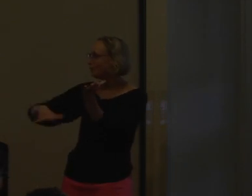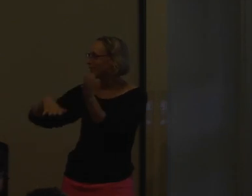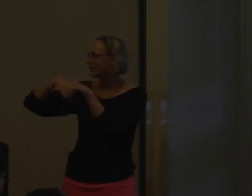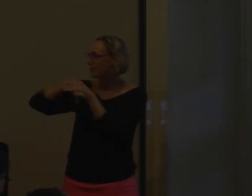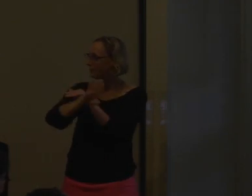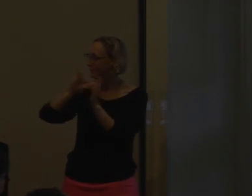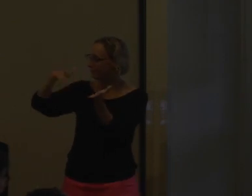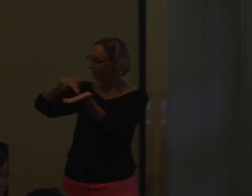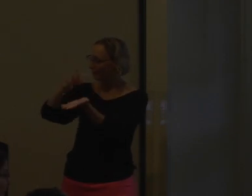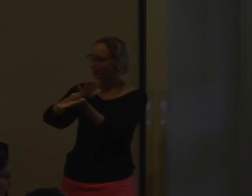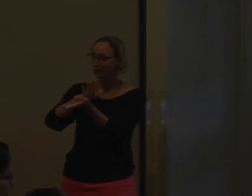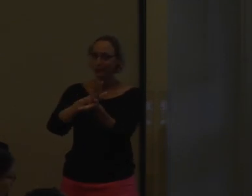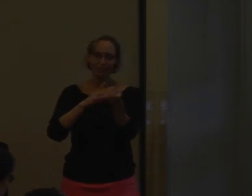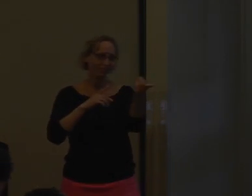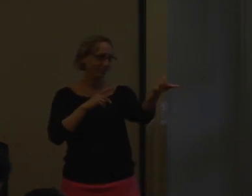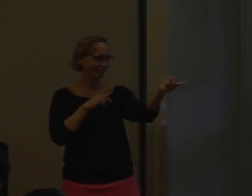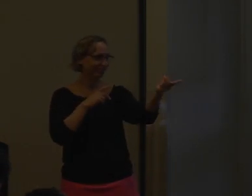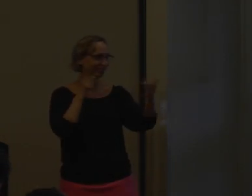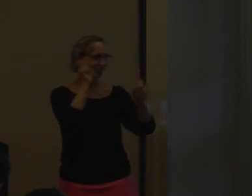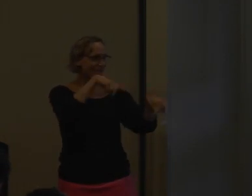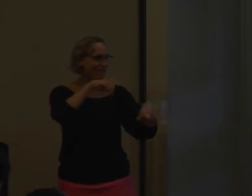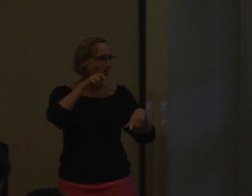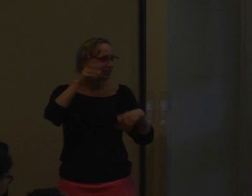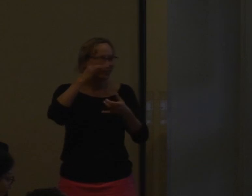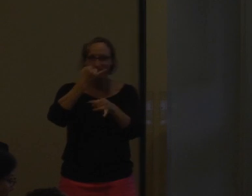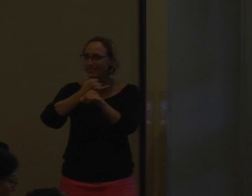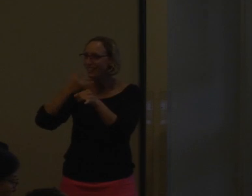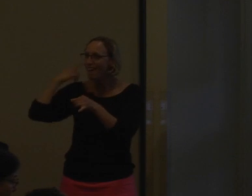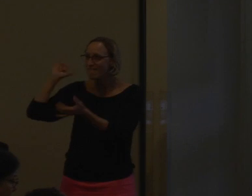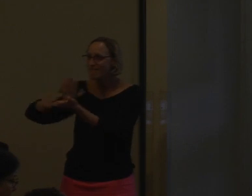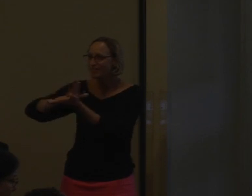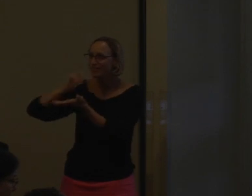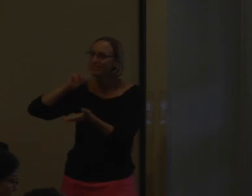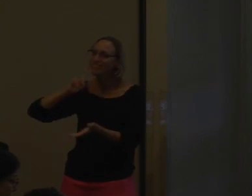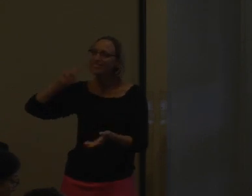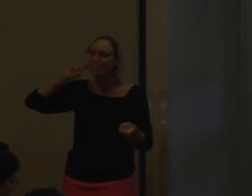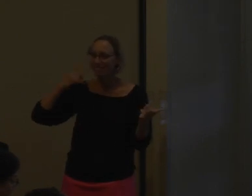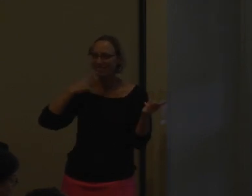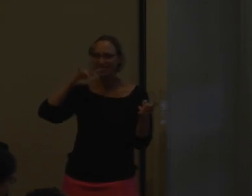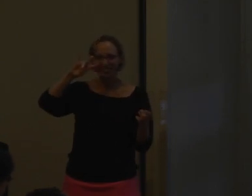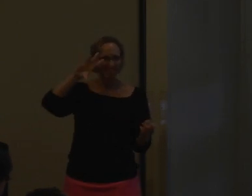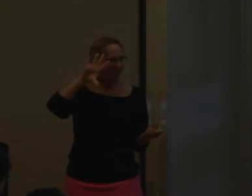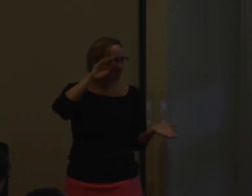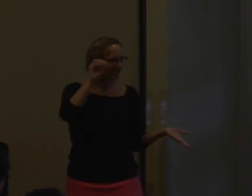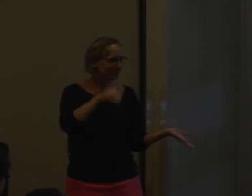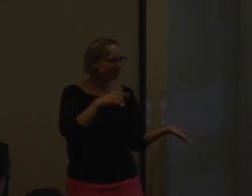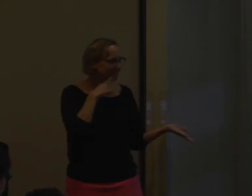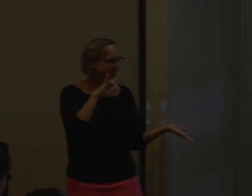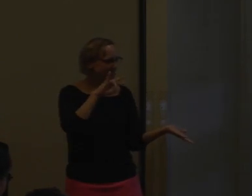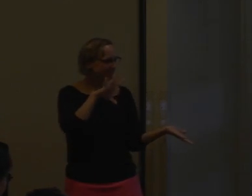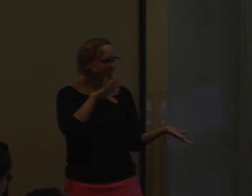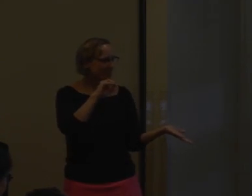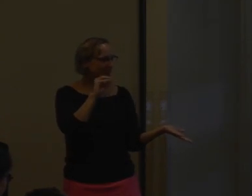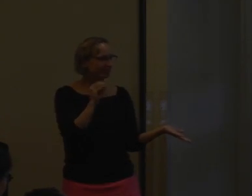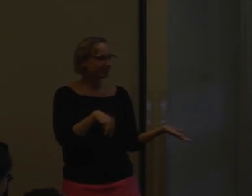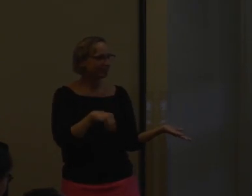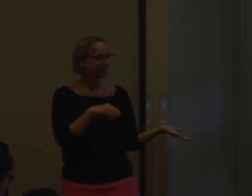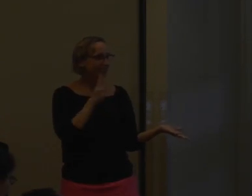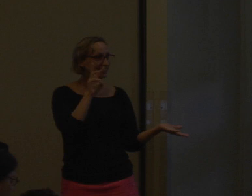When students come into middle school, as Erica had mentioned, when they go to the deaf school, I think it was 75% you